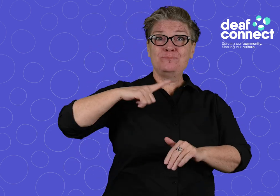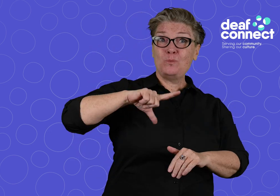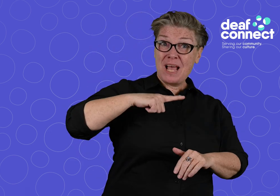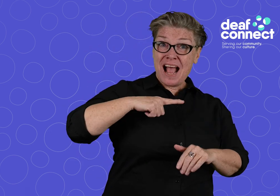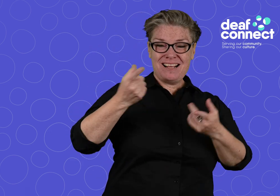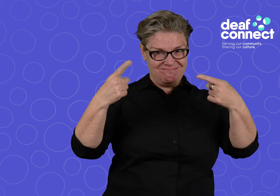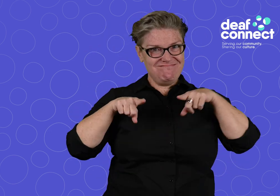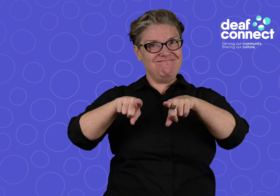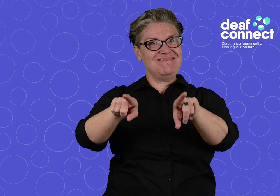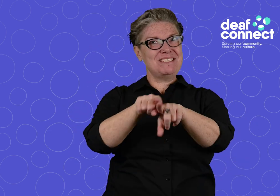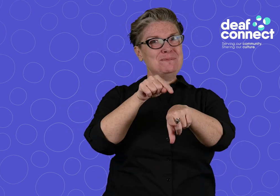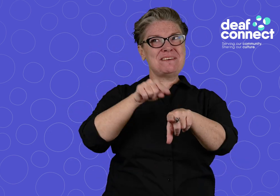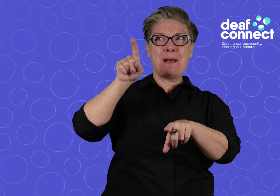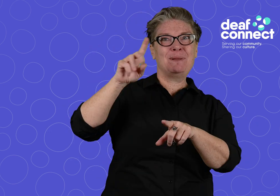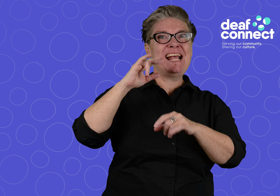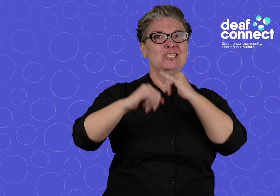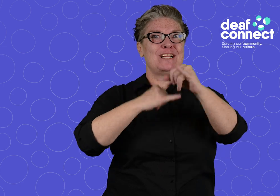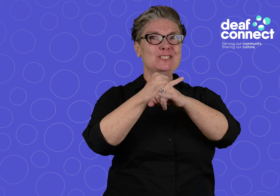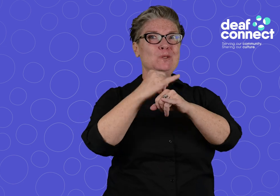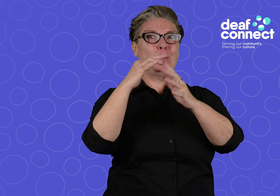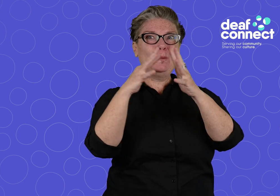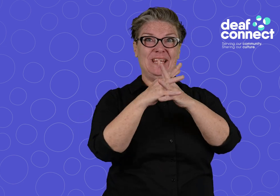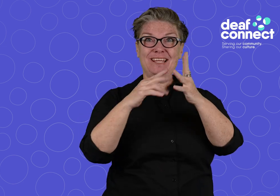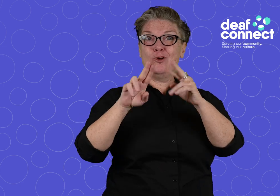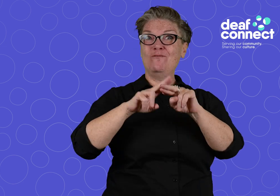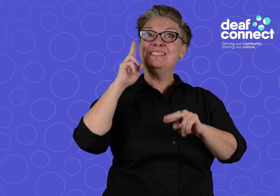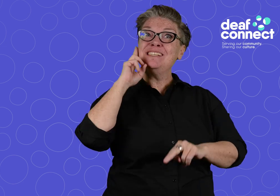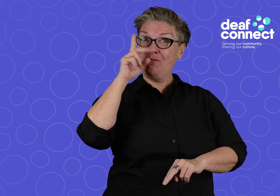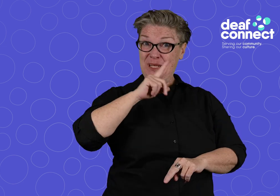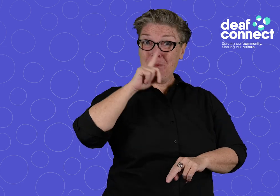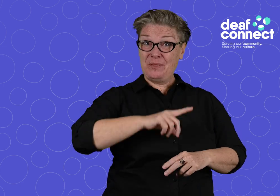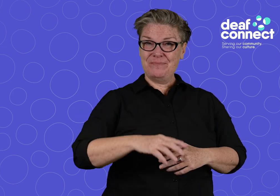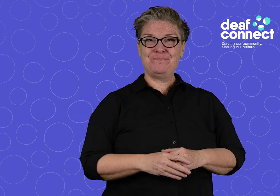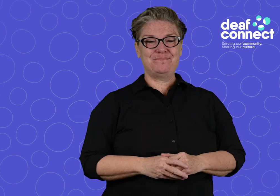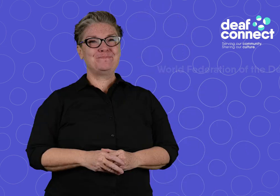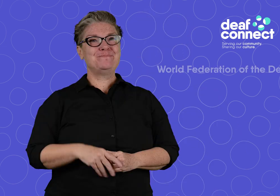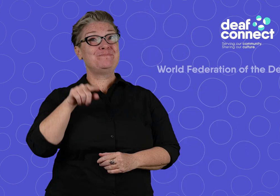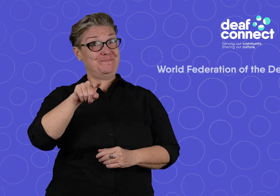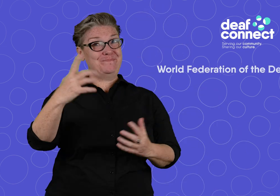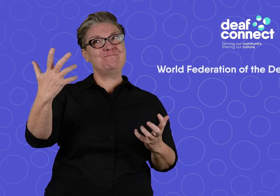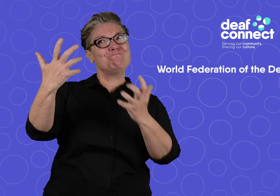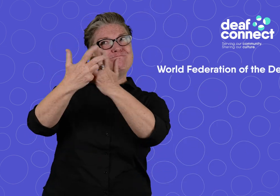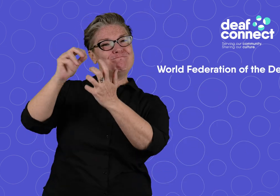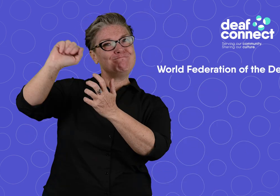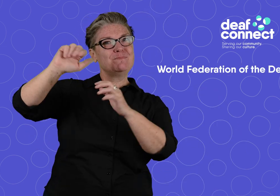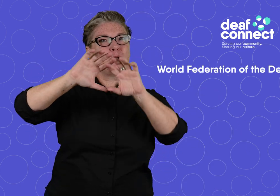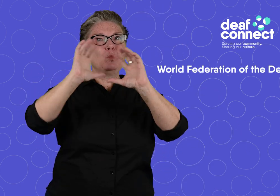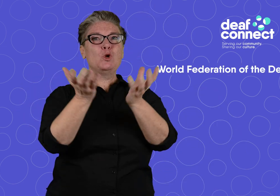as it coincides with the International Week of Deaf People. This aligns with the World